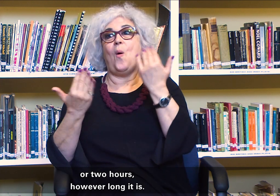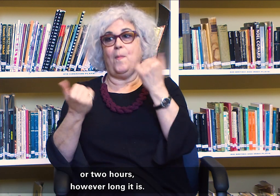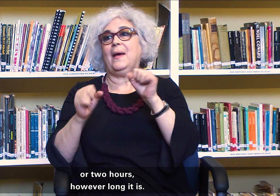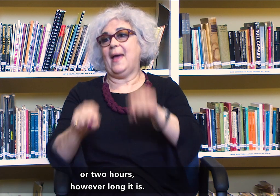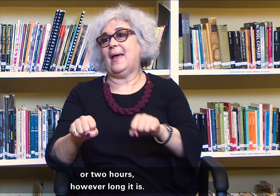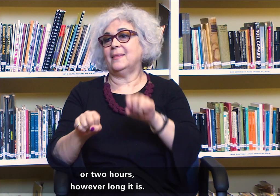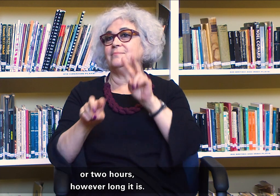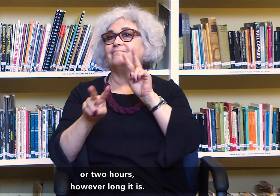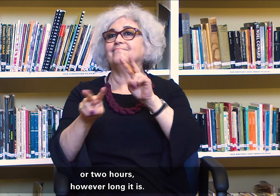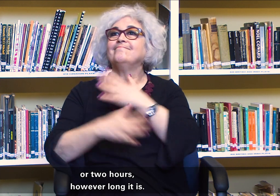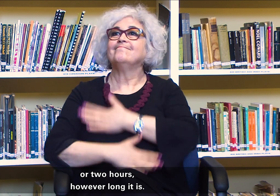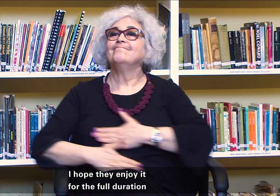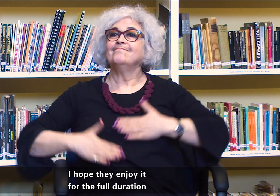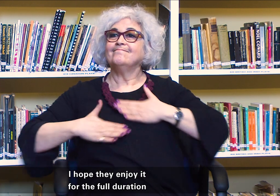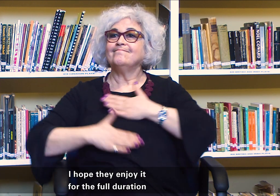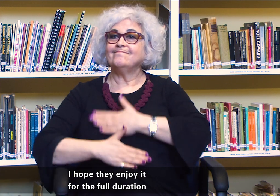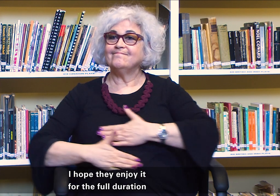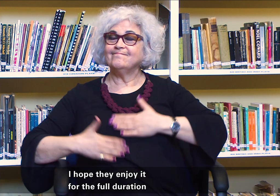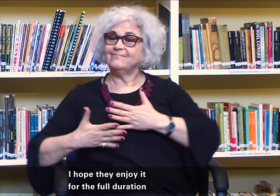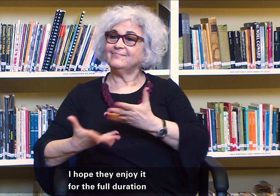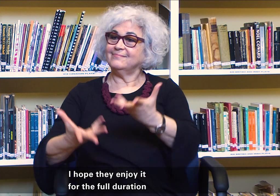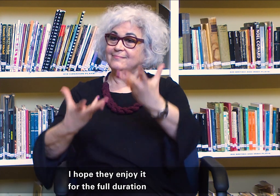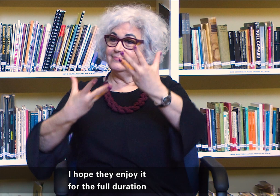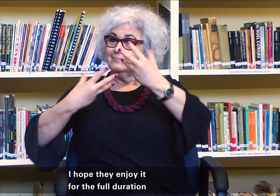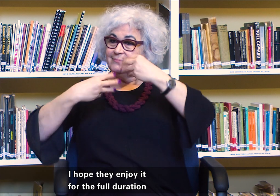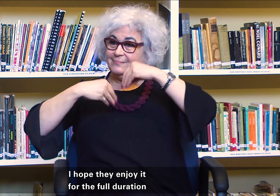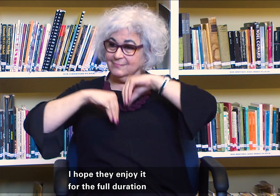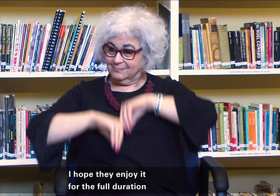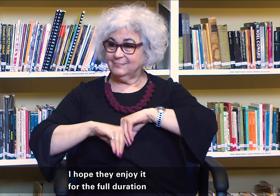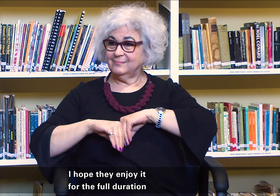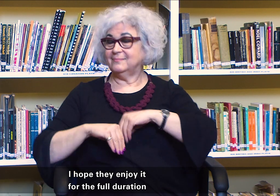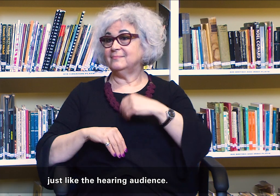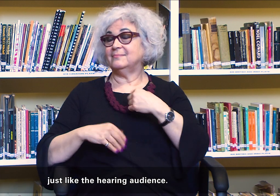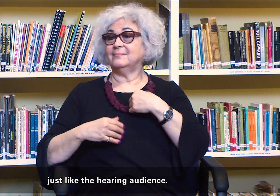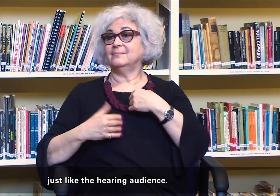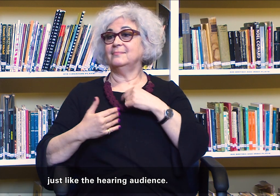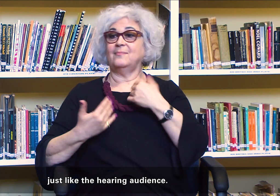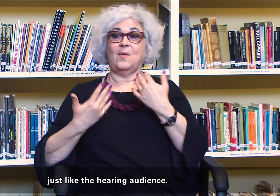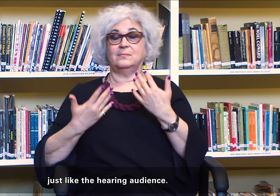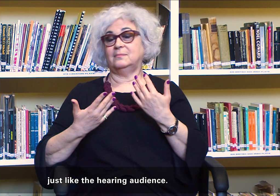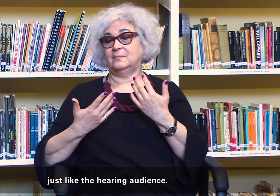however long it is. I hope they enjoy it for the full duration just like the hearing audience.